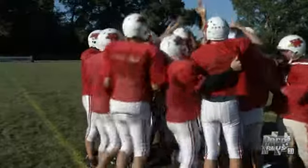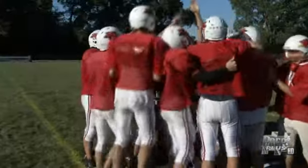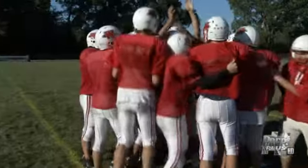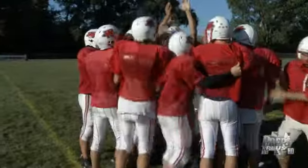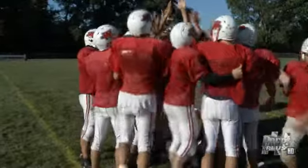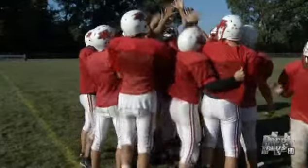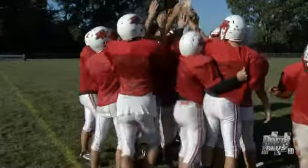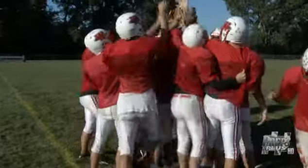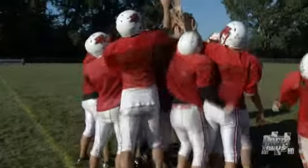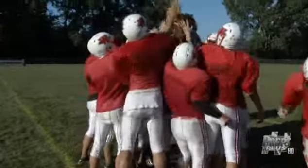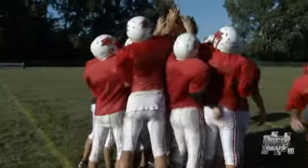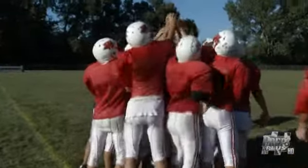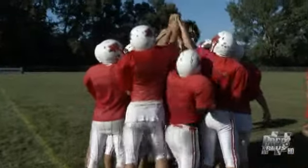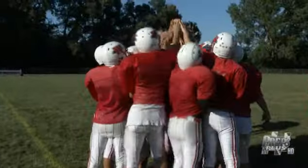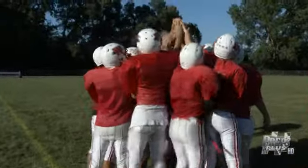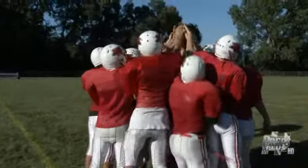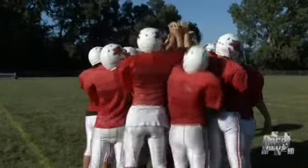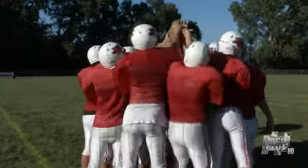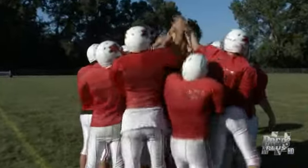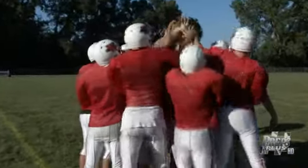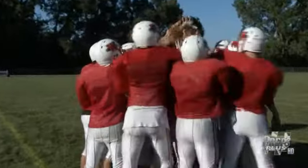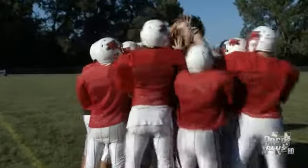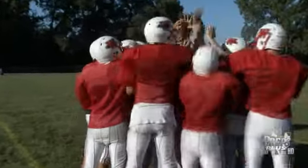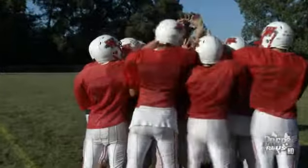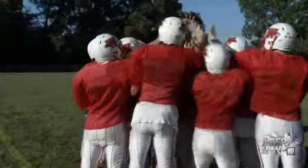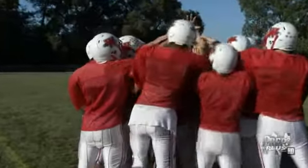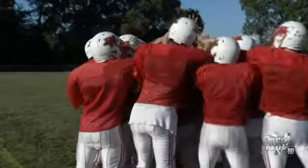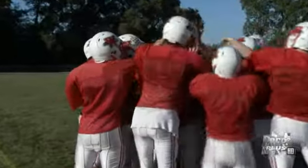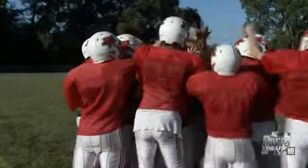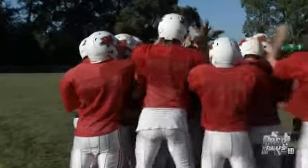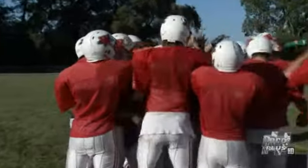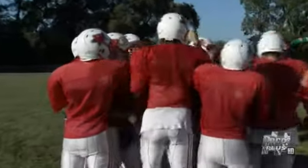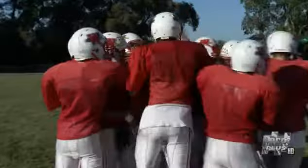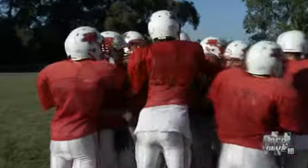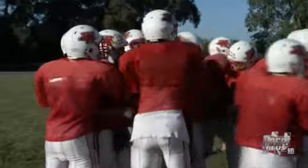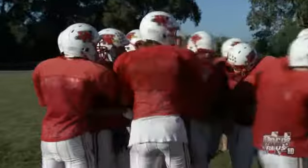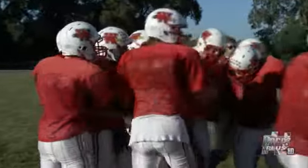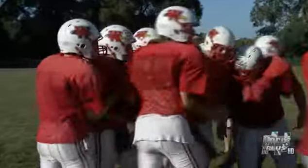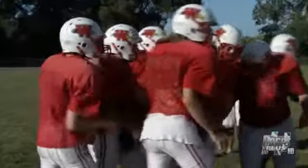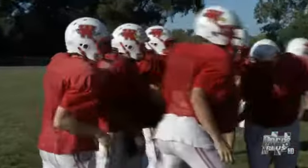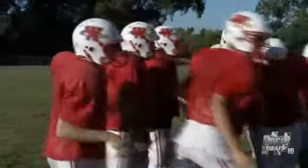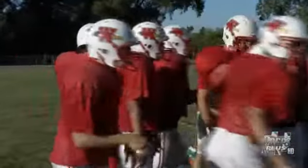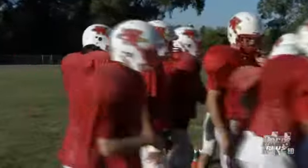lessons learned in life are those we don't need to hear a single word of to understand completely.